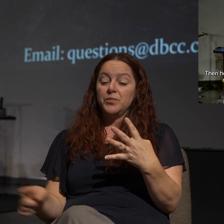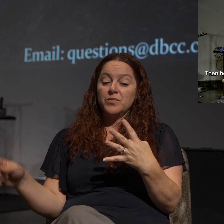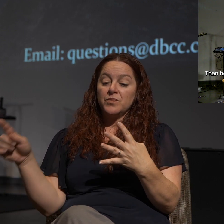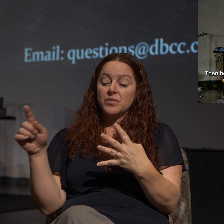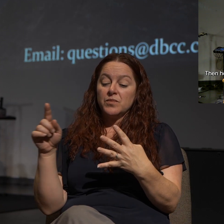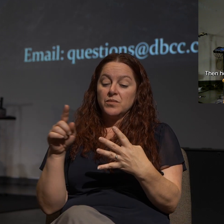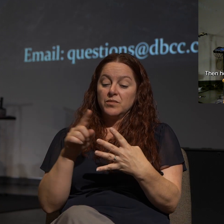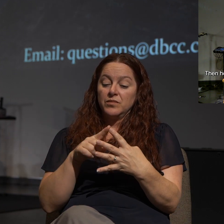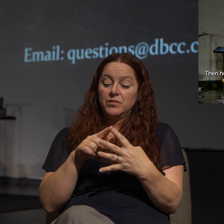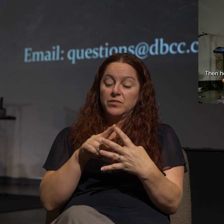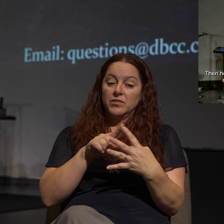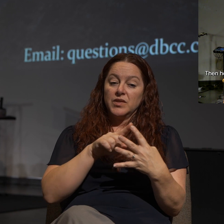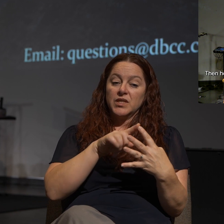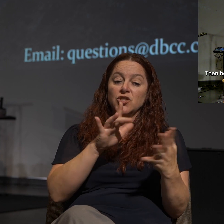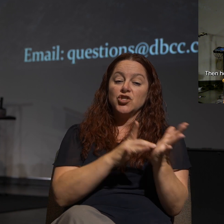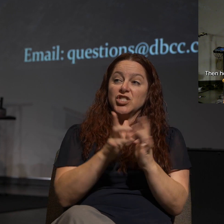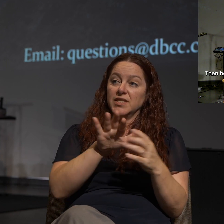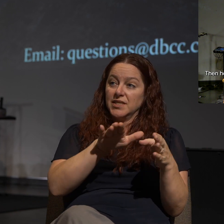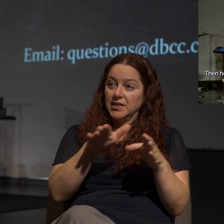Jesus died.